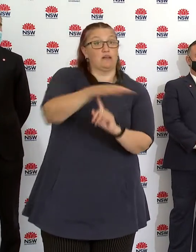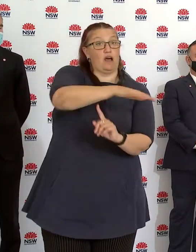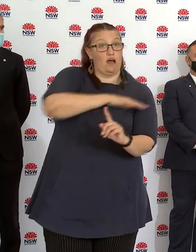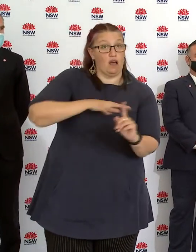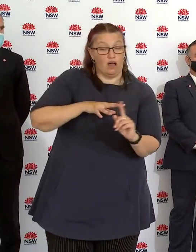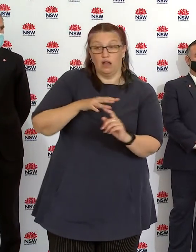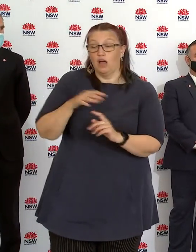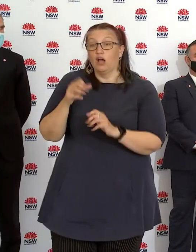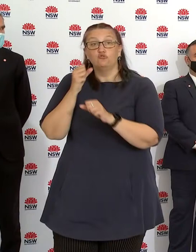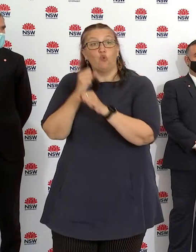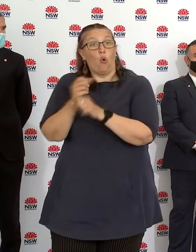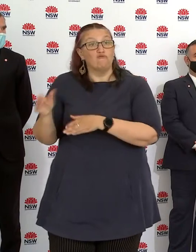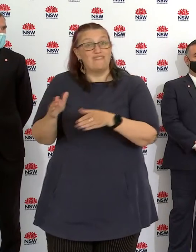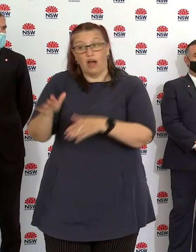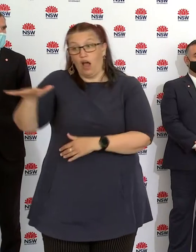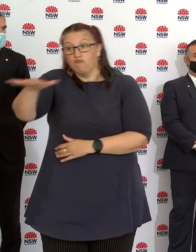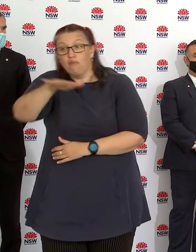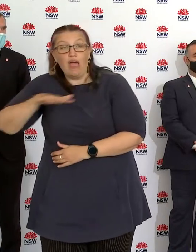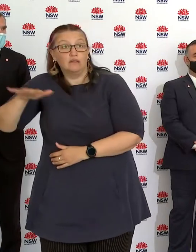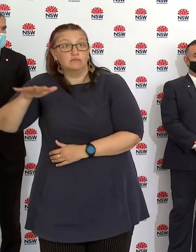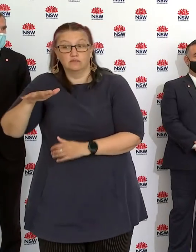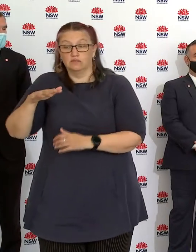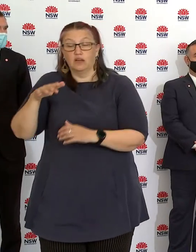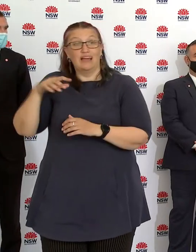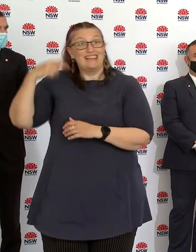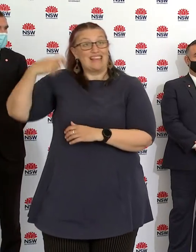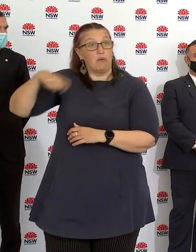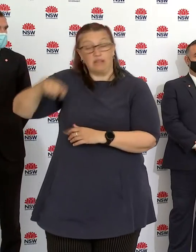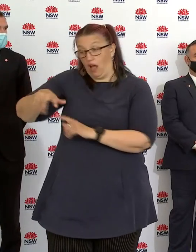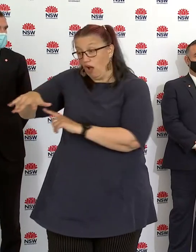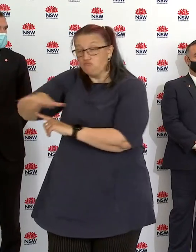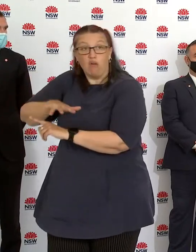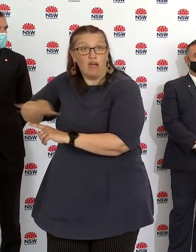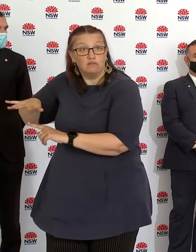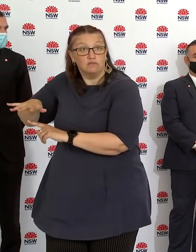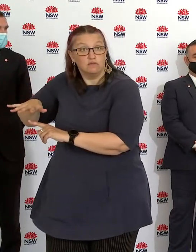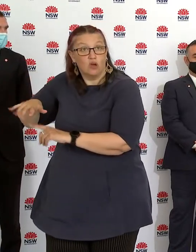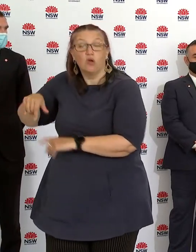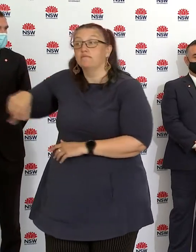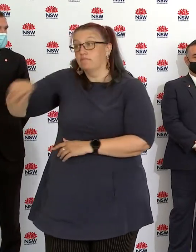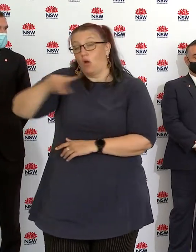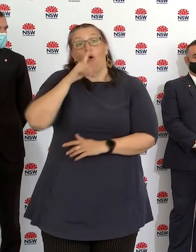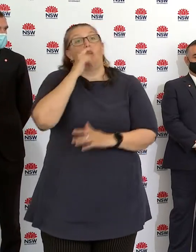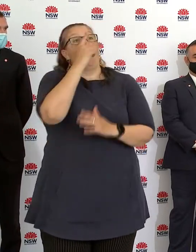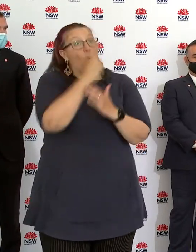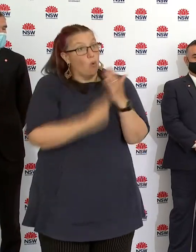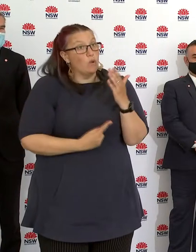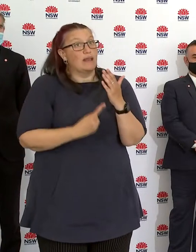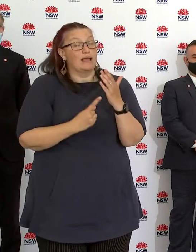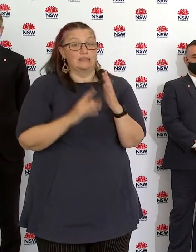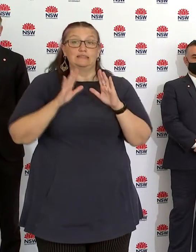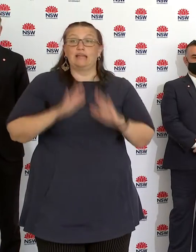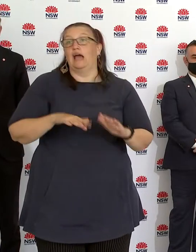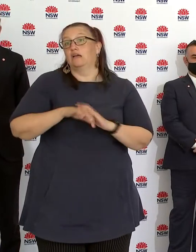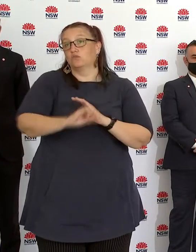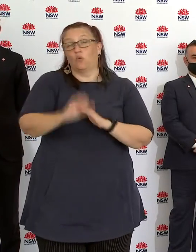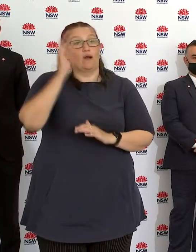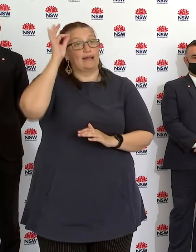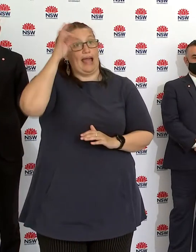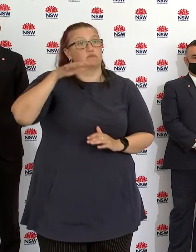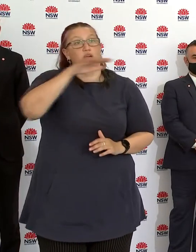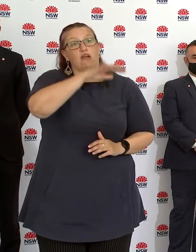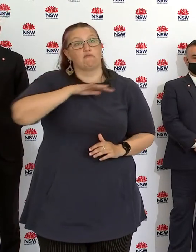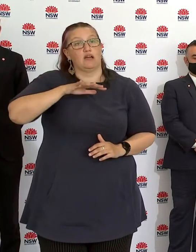to leave that area for work unless you're a health and aged care worker or unless you're an authorised worker on that limited list that we have.